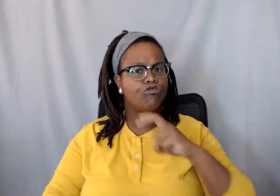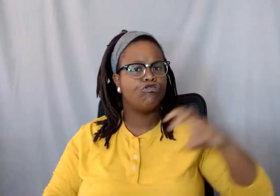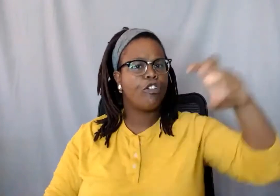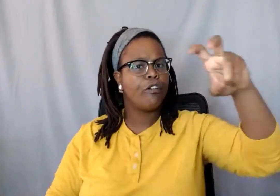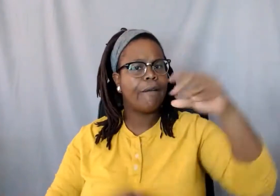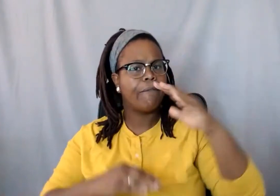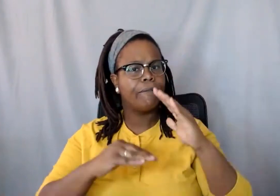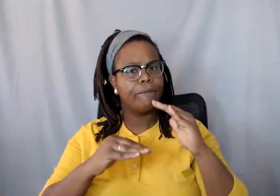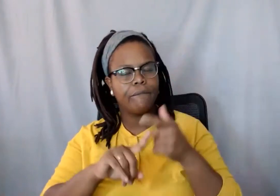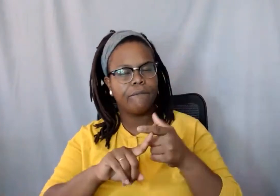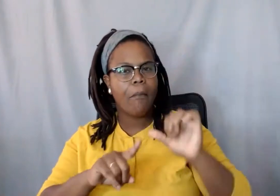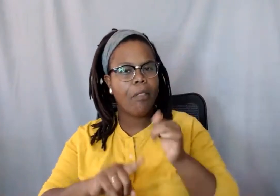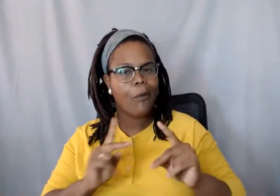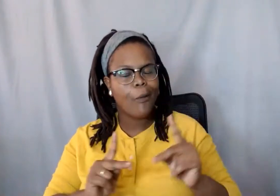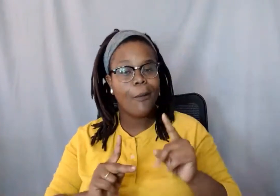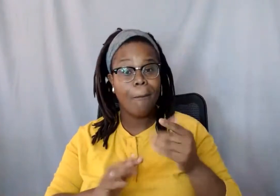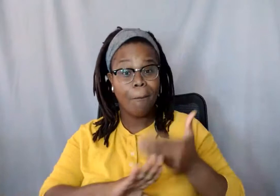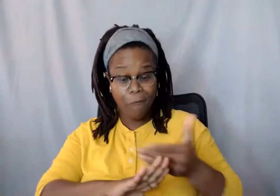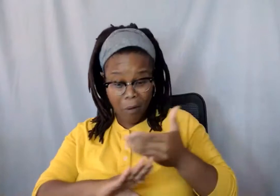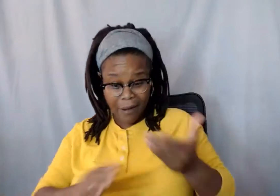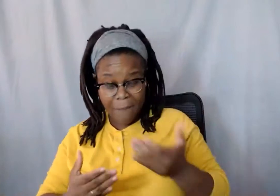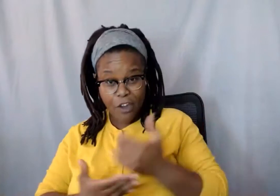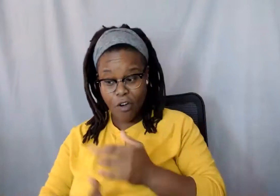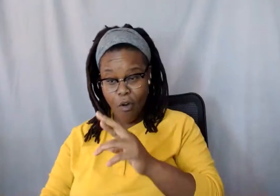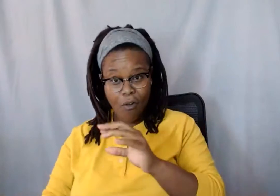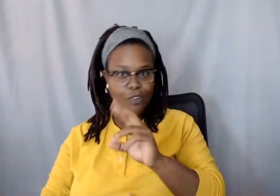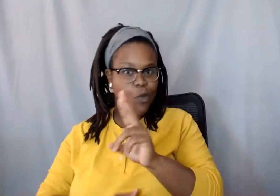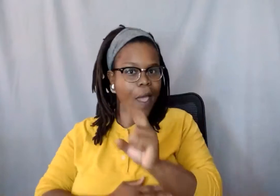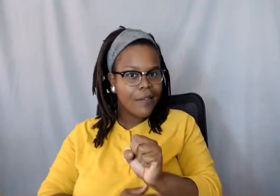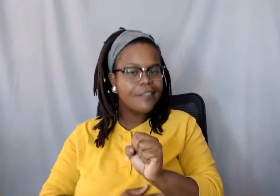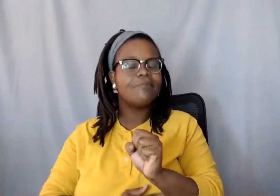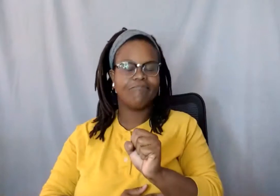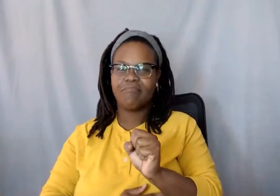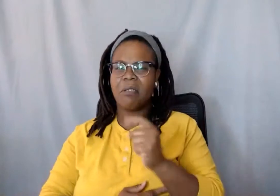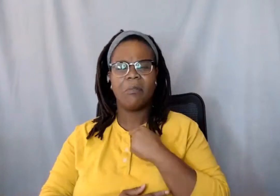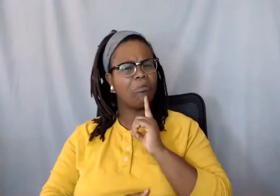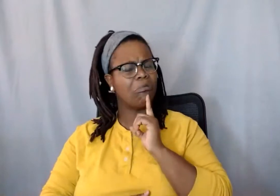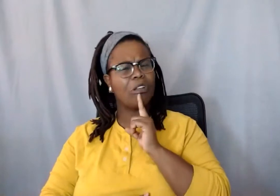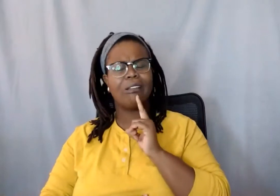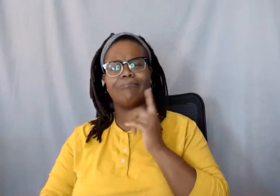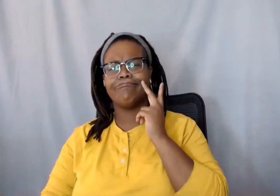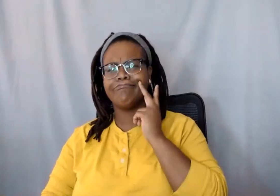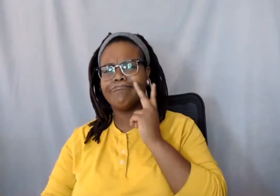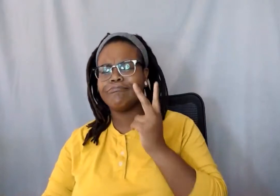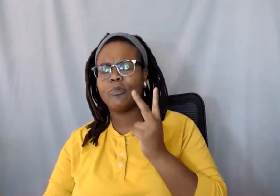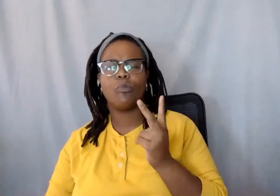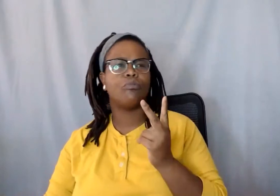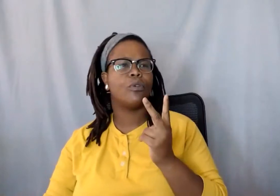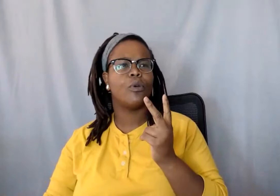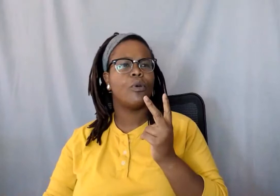Because before I came here, before I came to the United States, I never really saw, I never really thought about the idea of diversity or